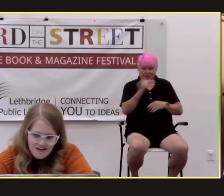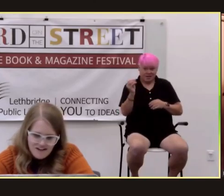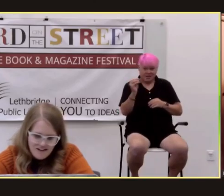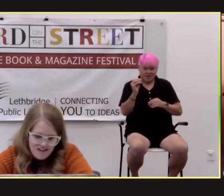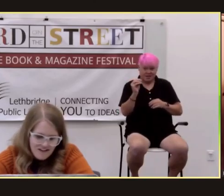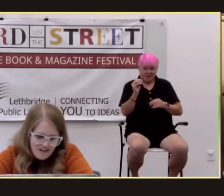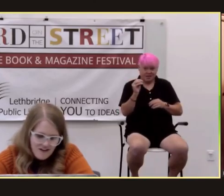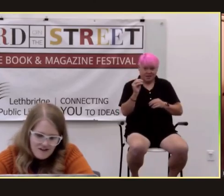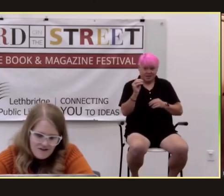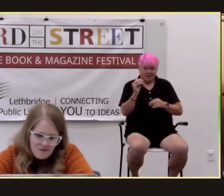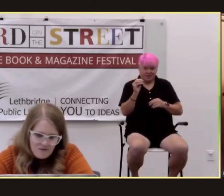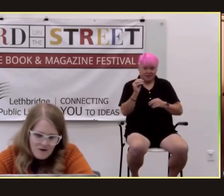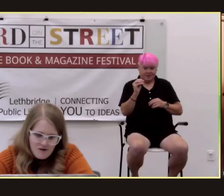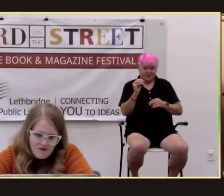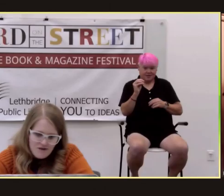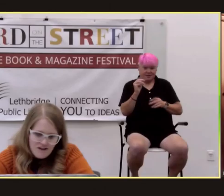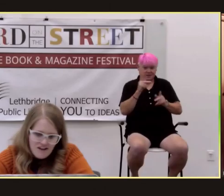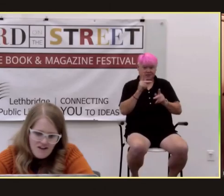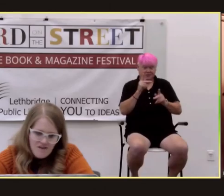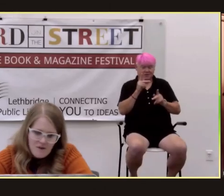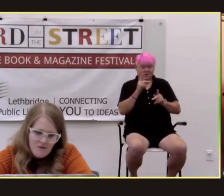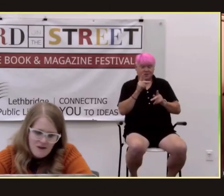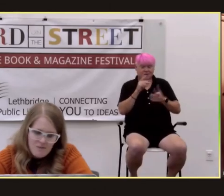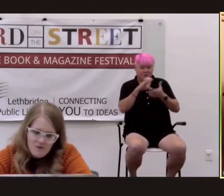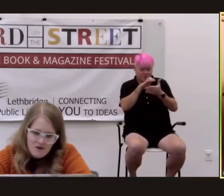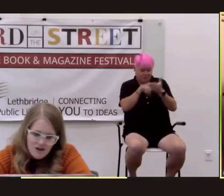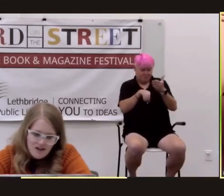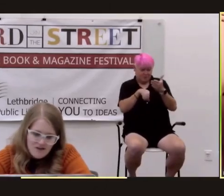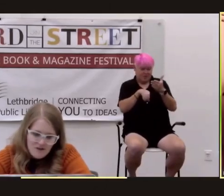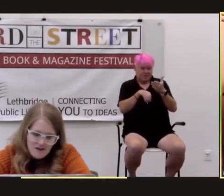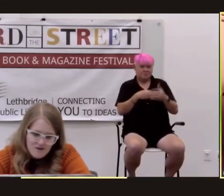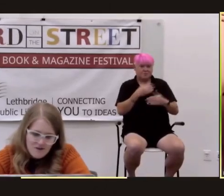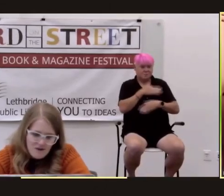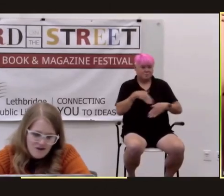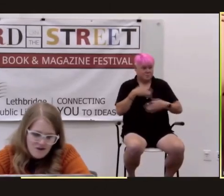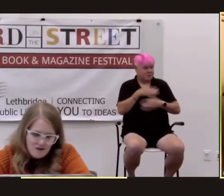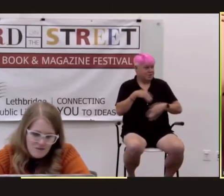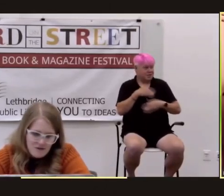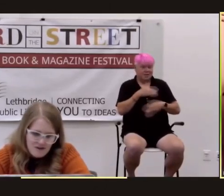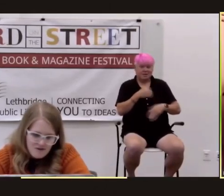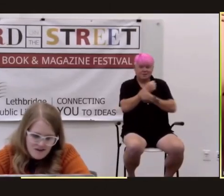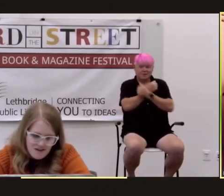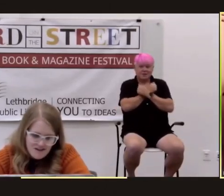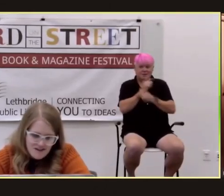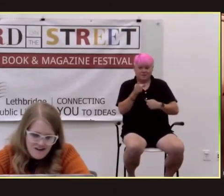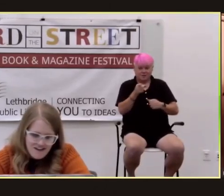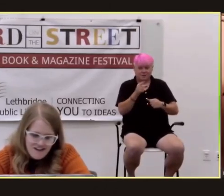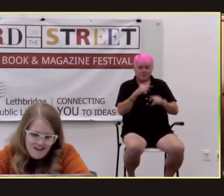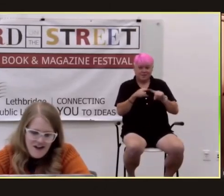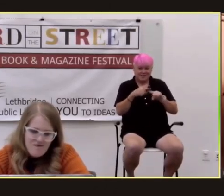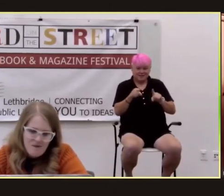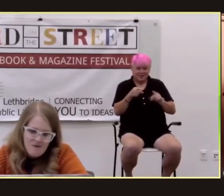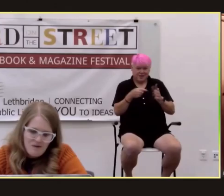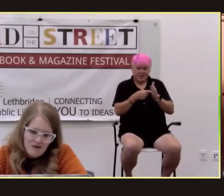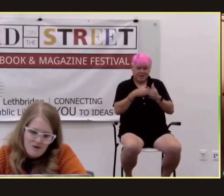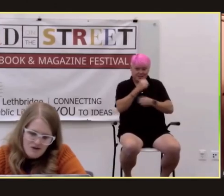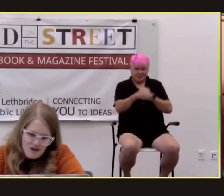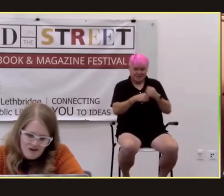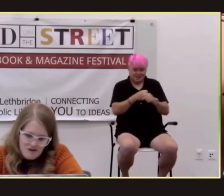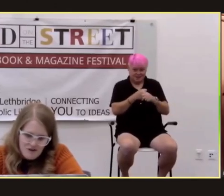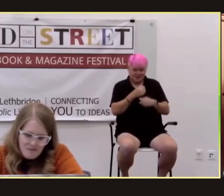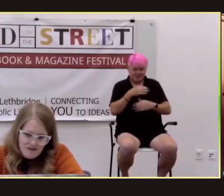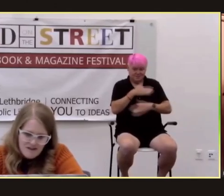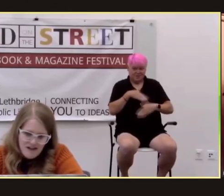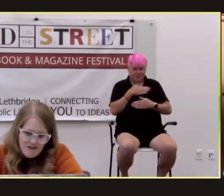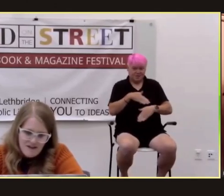uh your excerpt was wonderful and i think everybody really appreciate it so thank you so much i know it's a little bit different this year um but we really appreciate